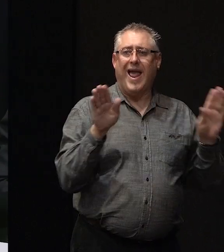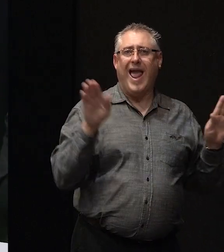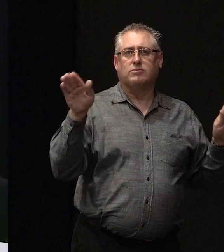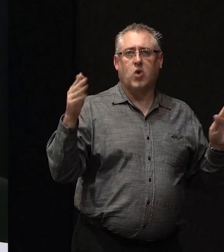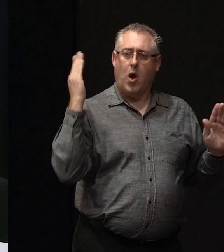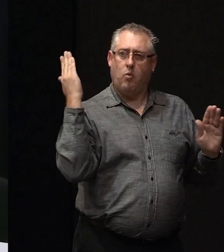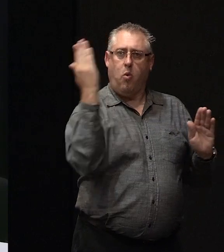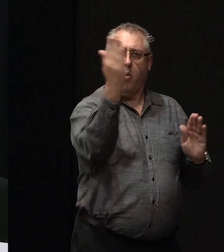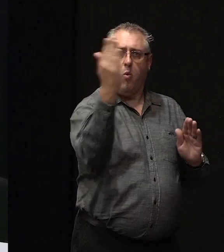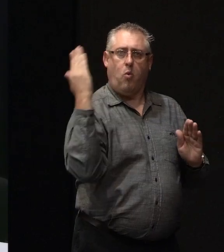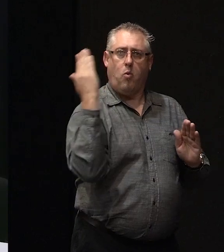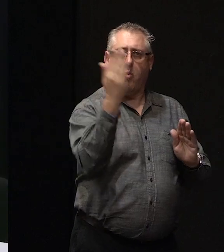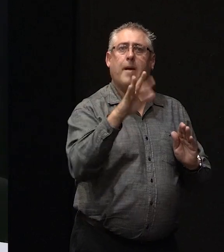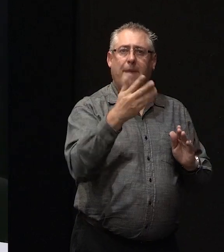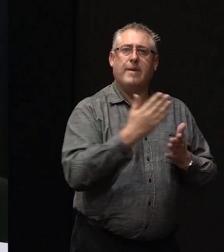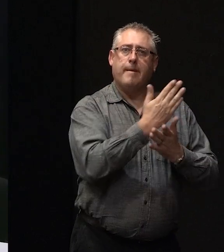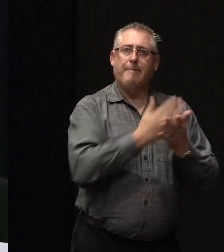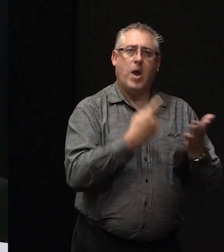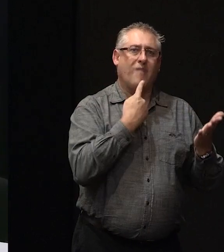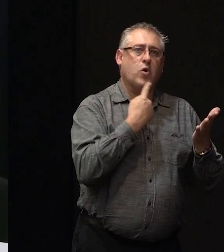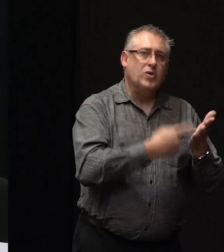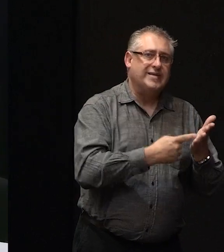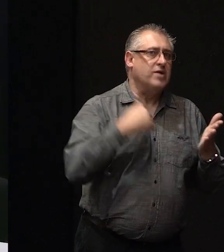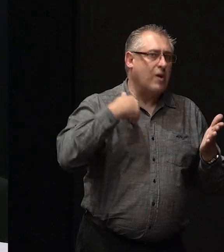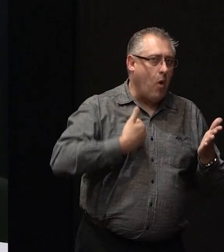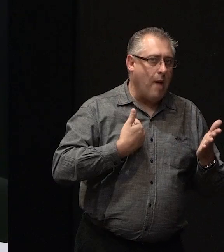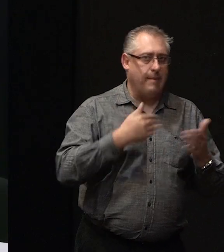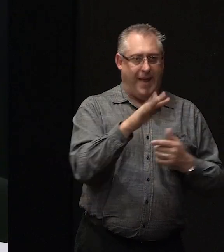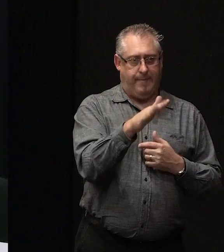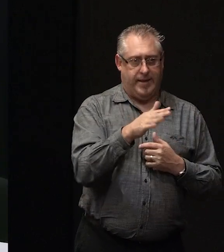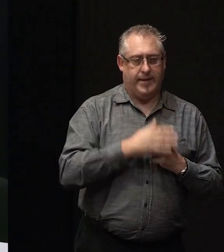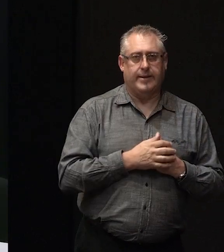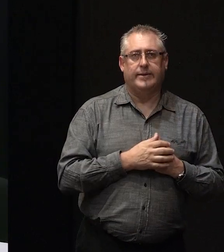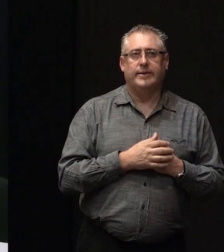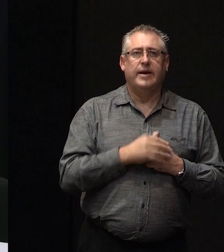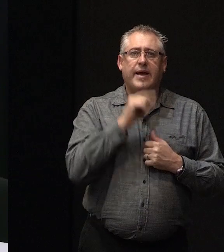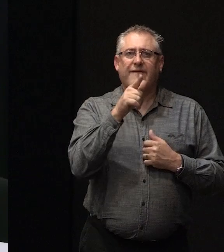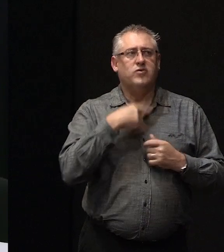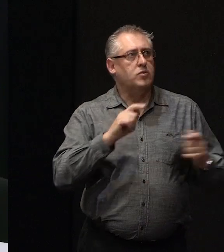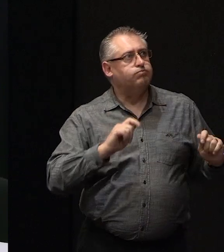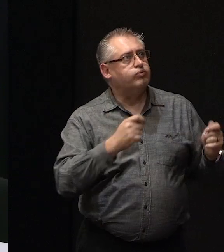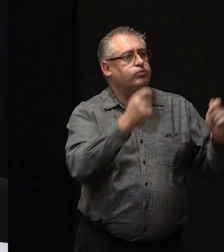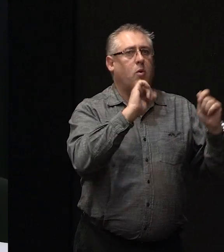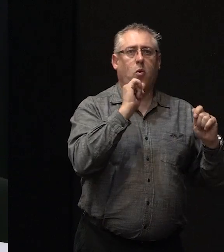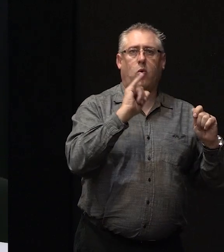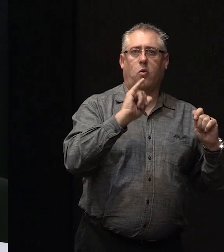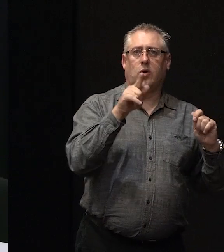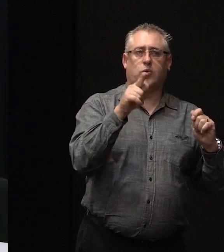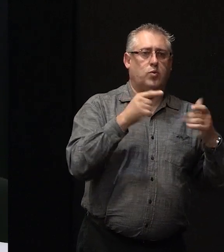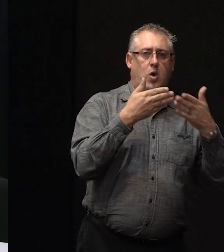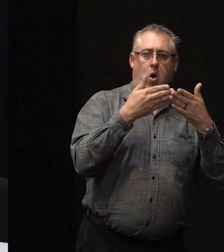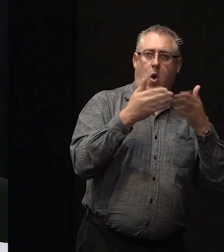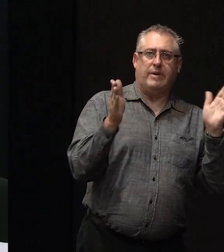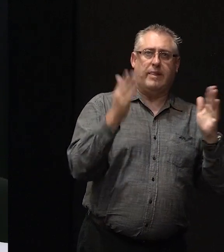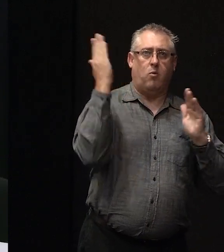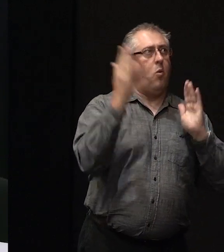might be a part of the consent requirements if you're doing extensive renovations or you're opening up the walls,